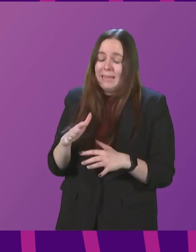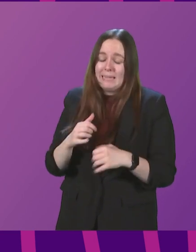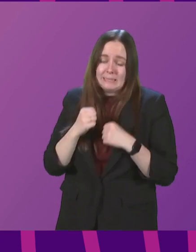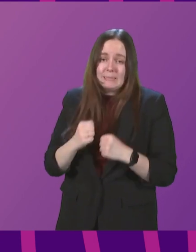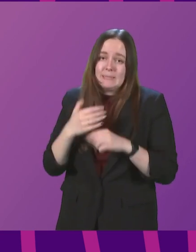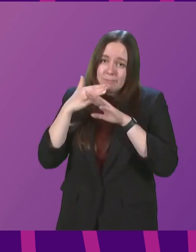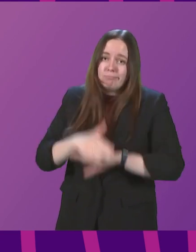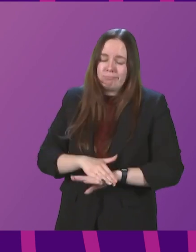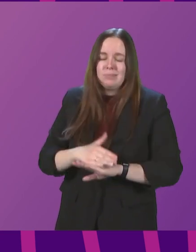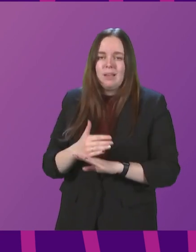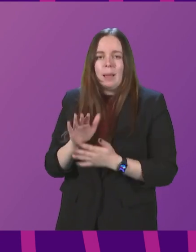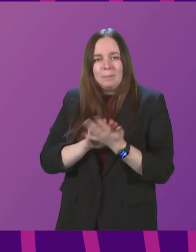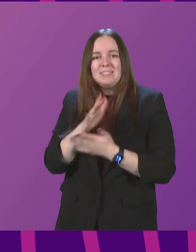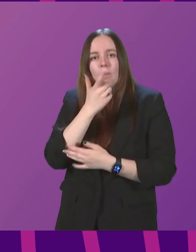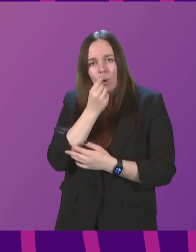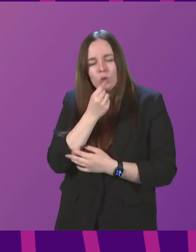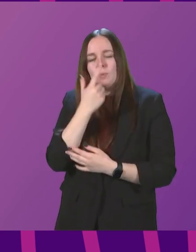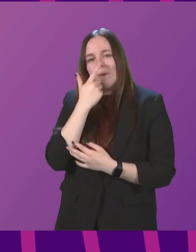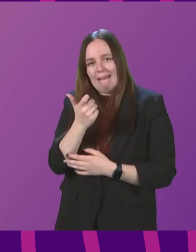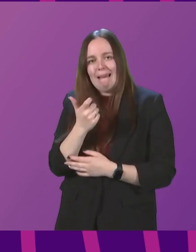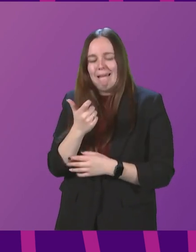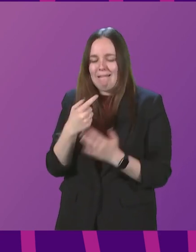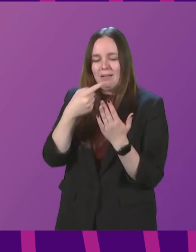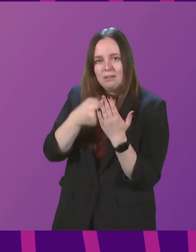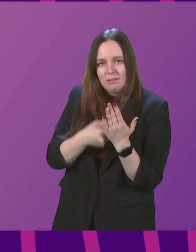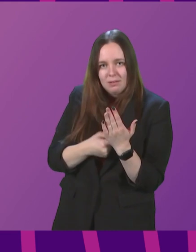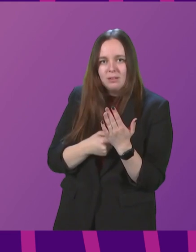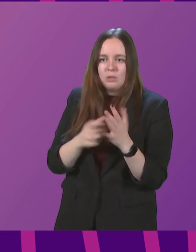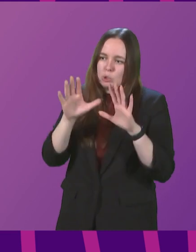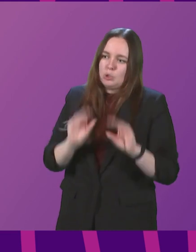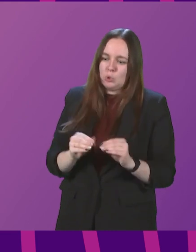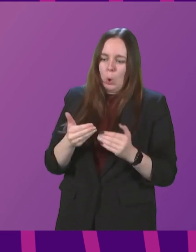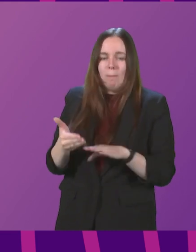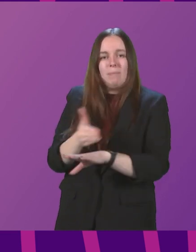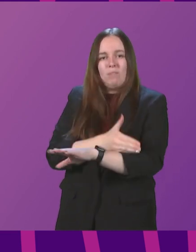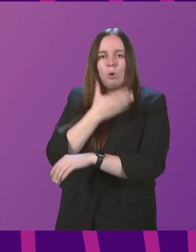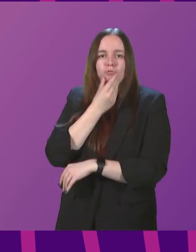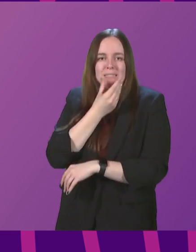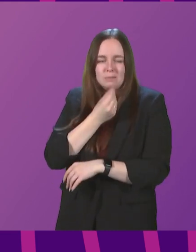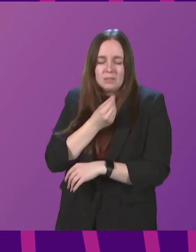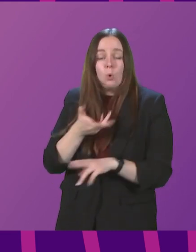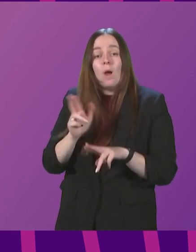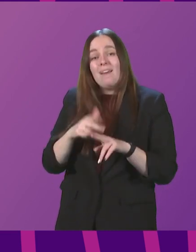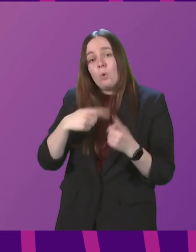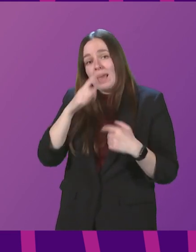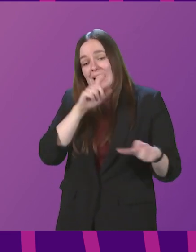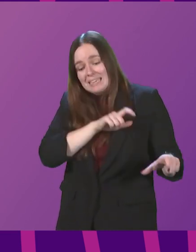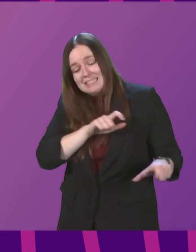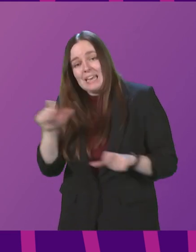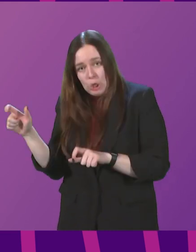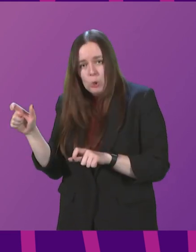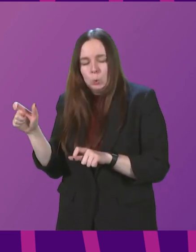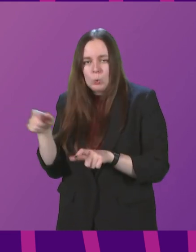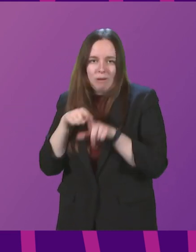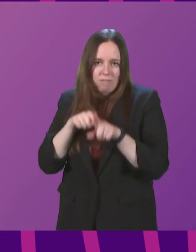helped make it possible to lift the protective measures put in place before Christmas. So if we continue to stick with them, we